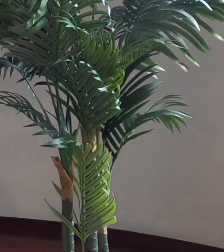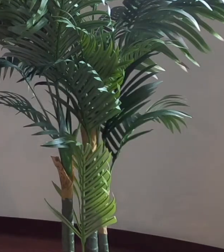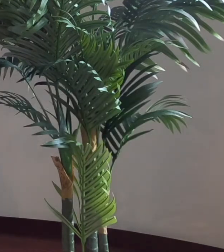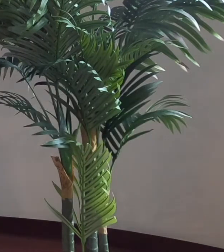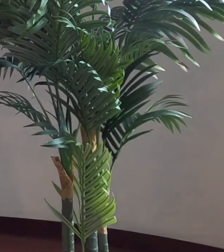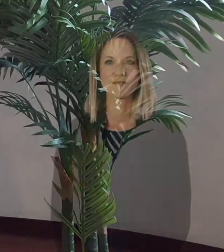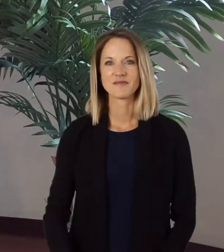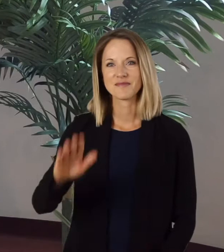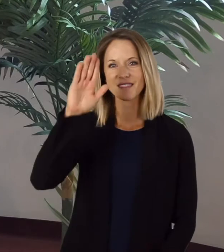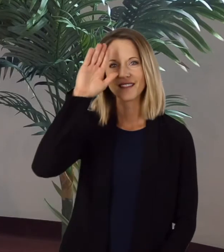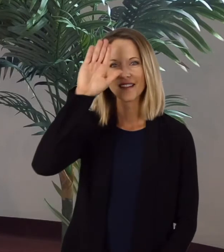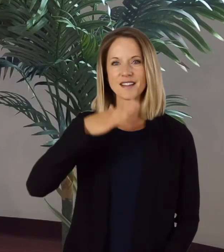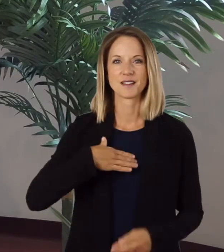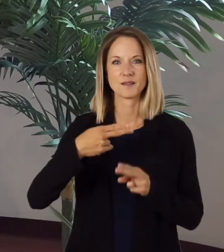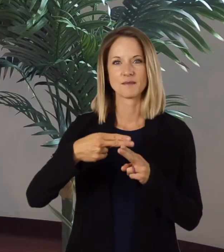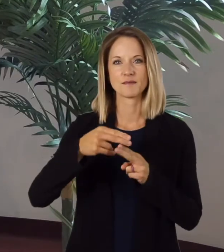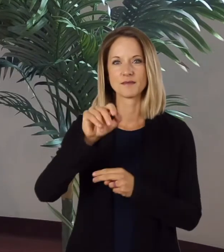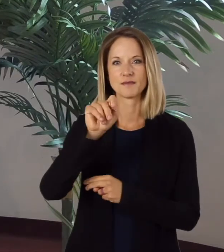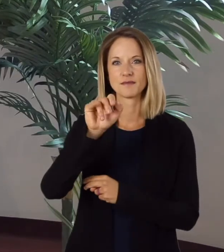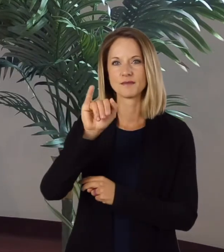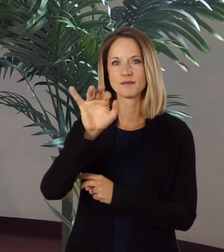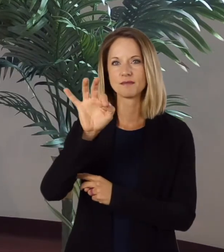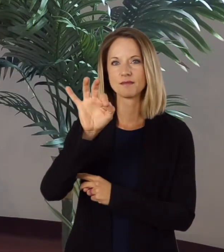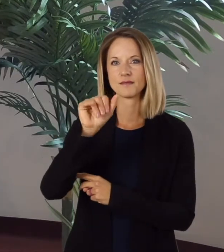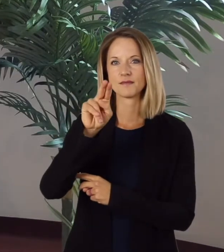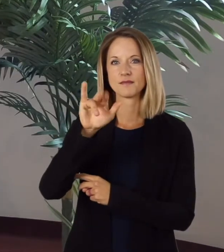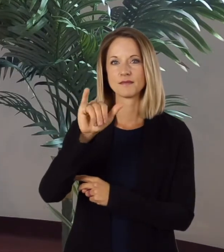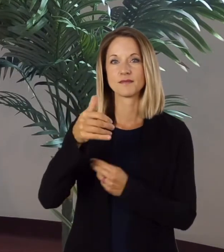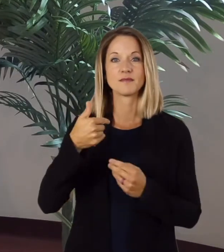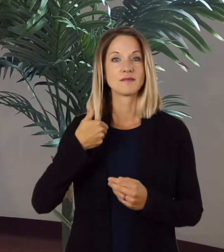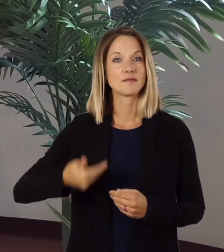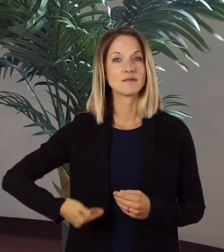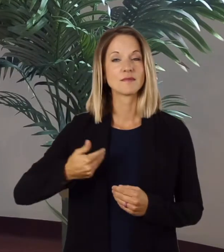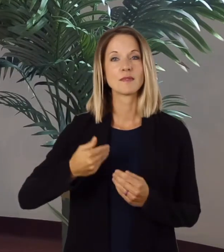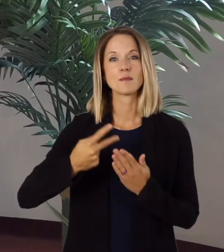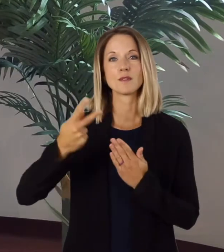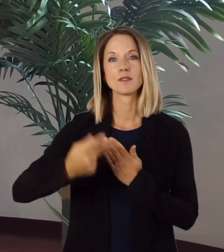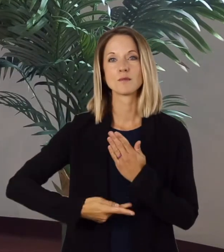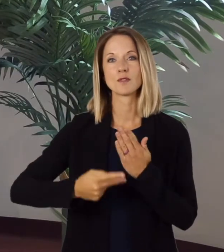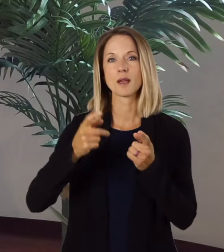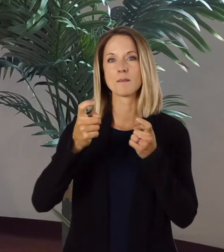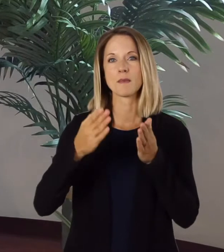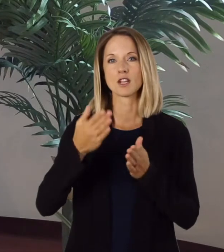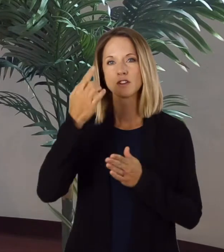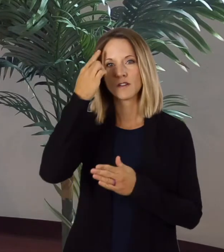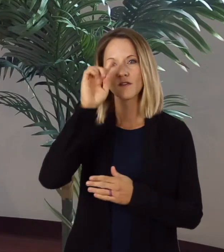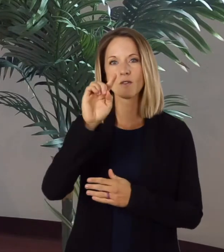Hi, my name is Tiffany and I am the program manager for Assistive Technology of Alaska, otherwise known as